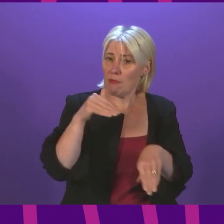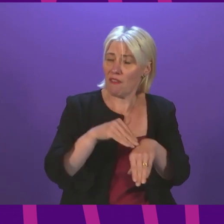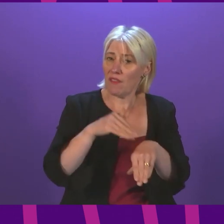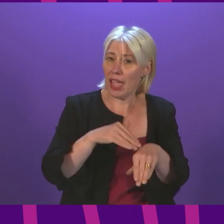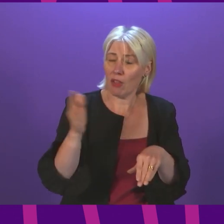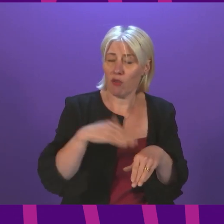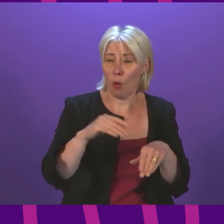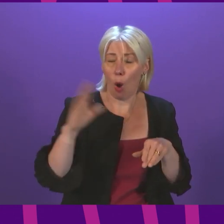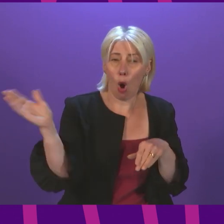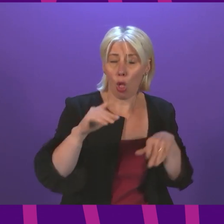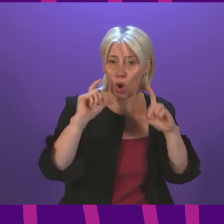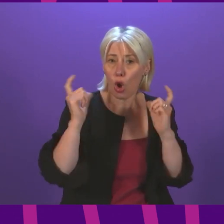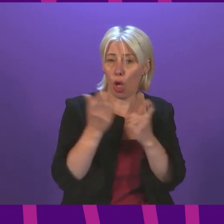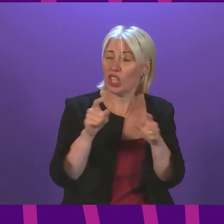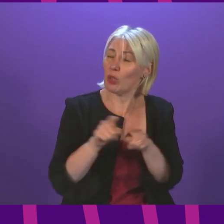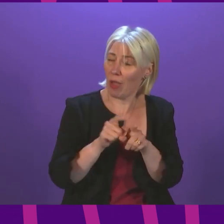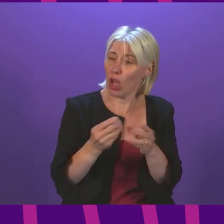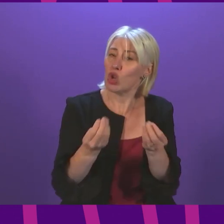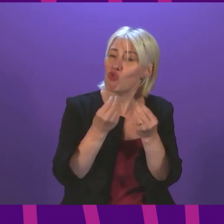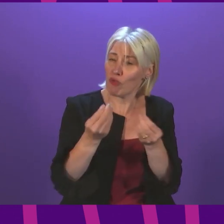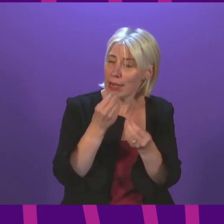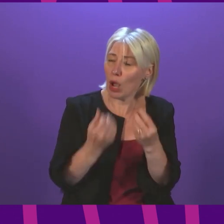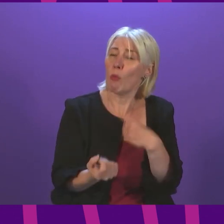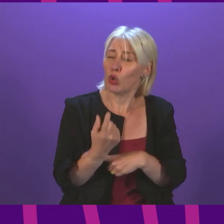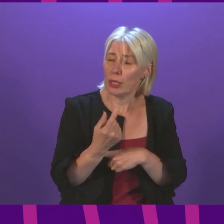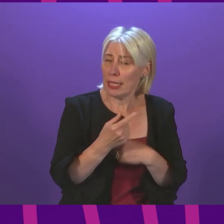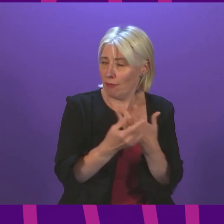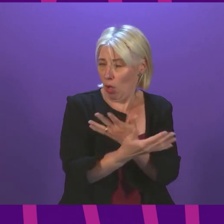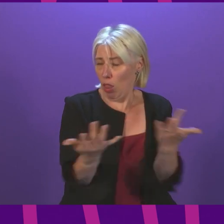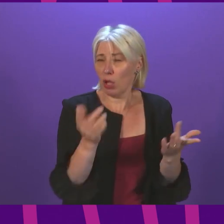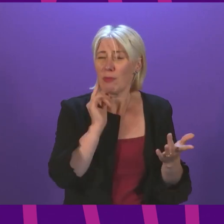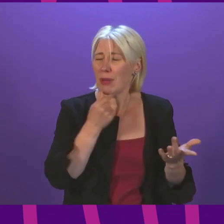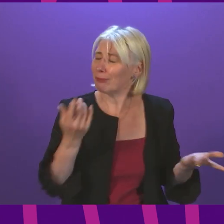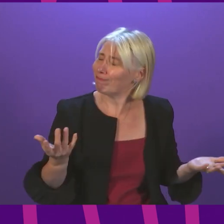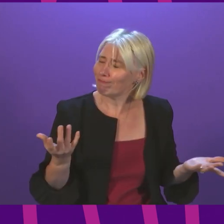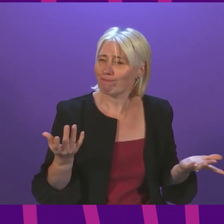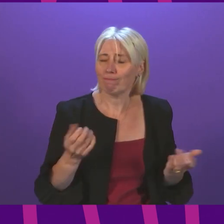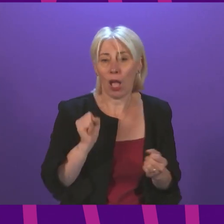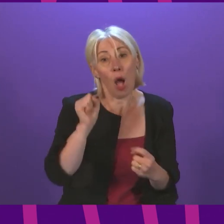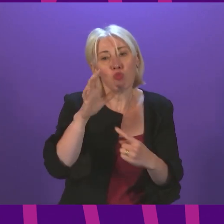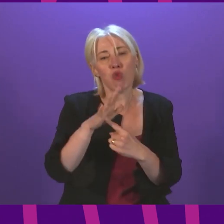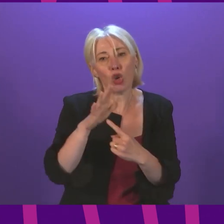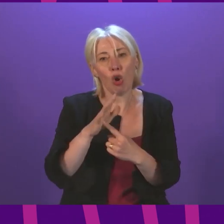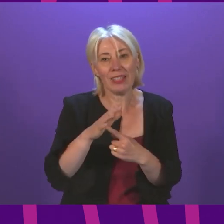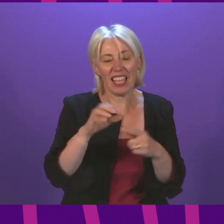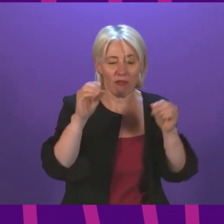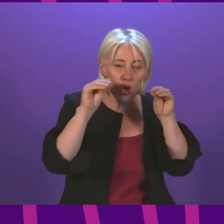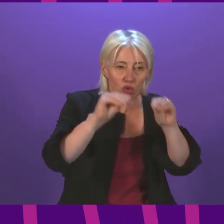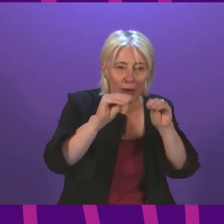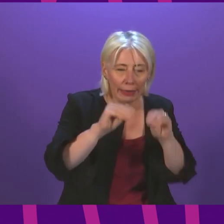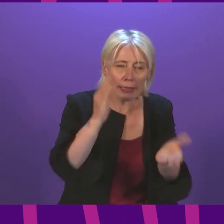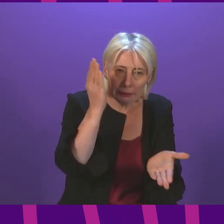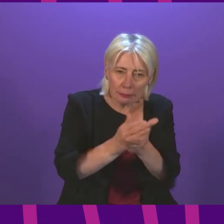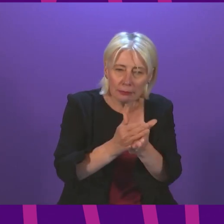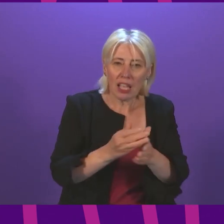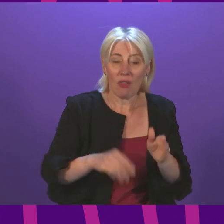our college sector, but also training opportunities available for many people. Making sure that a priority is given to training programmes and the full